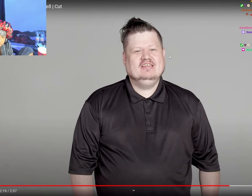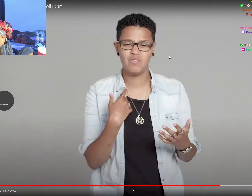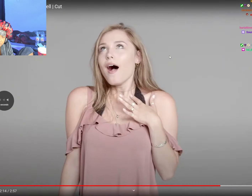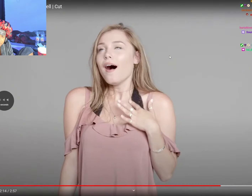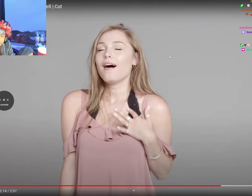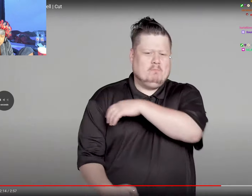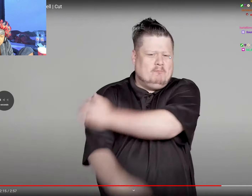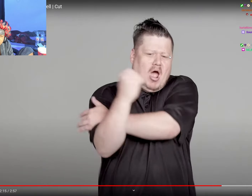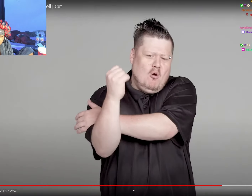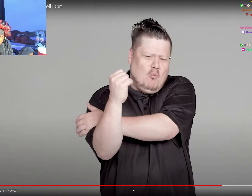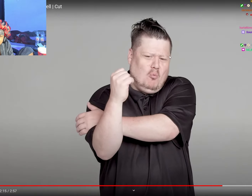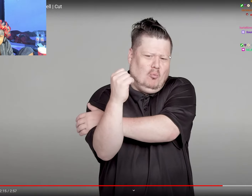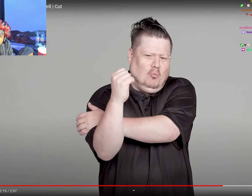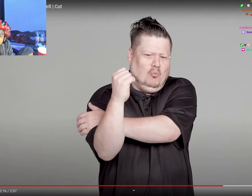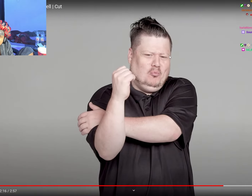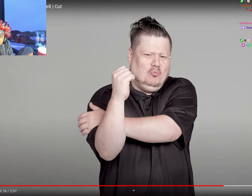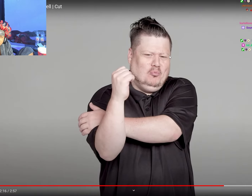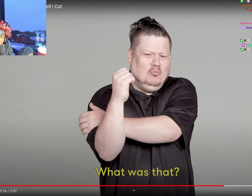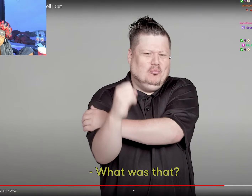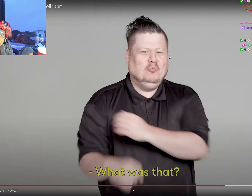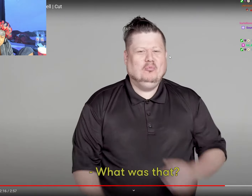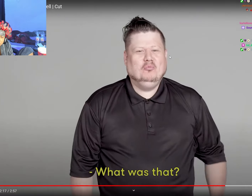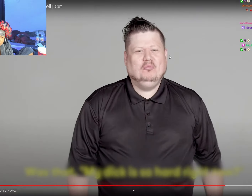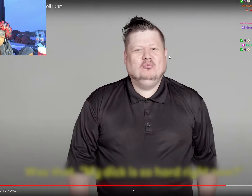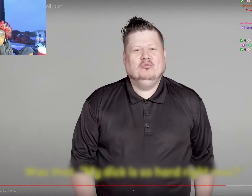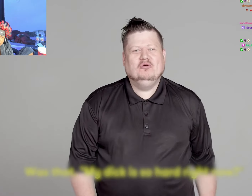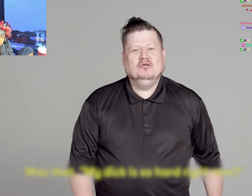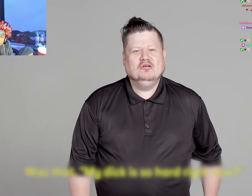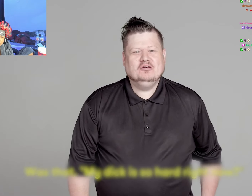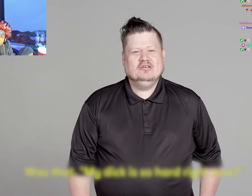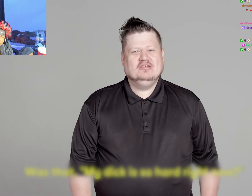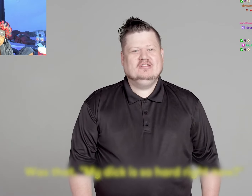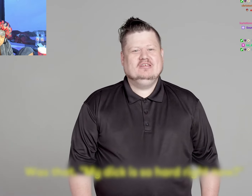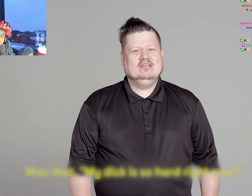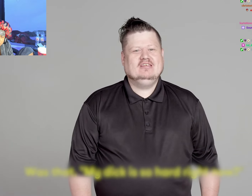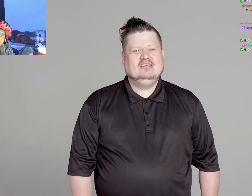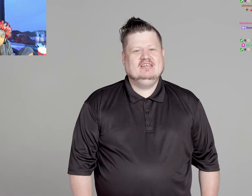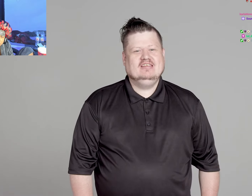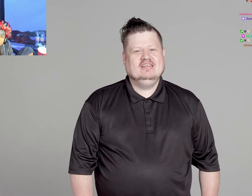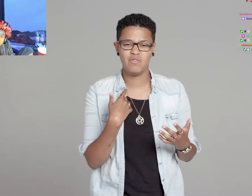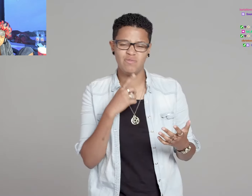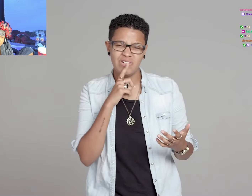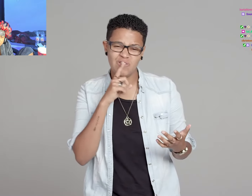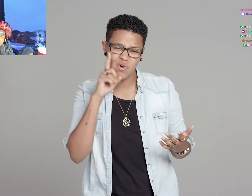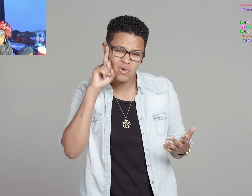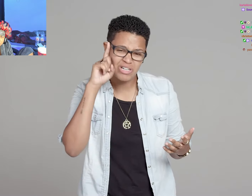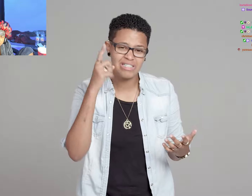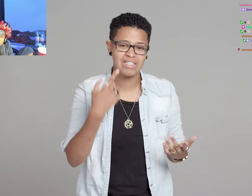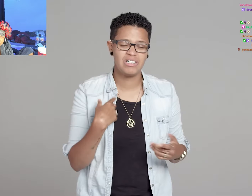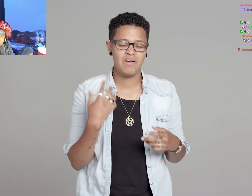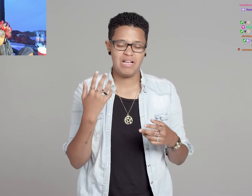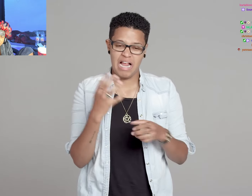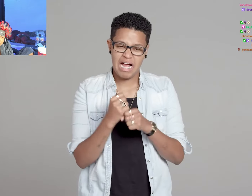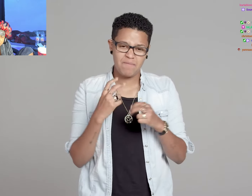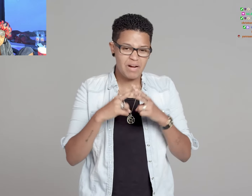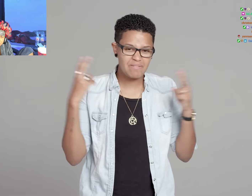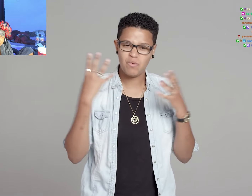My dick is so hard now What was that? Was that my dick is so hard right now? Oh, yeah I'm so wet I